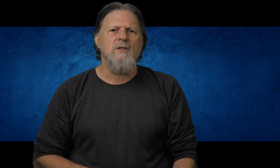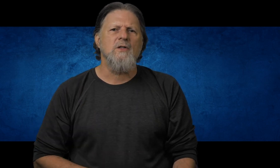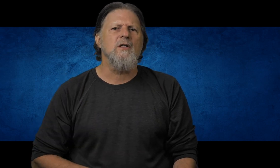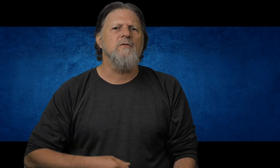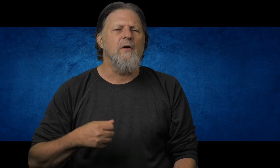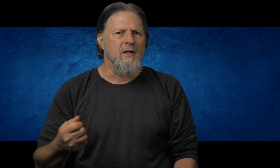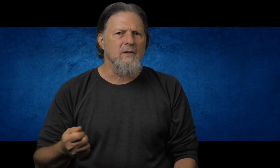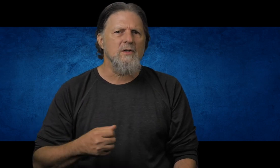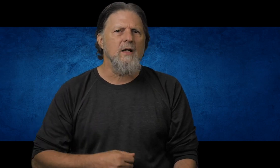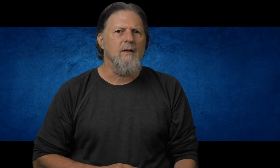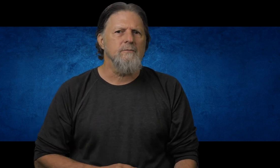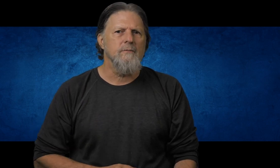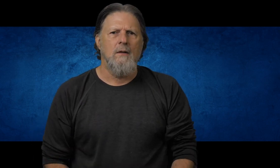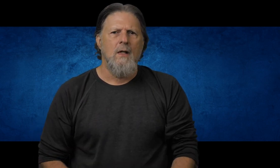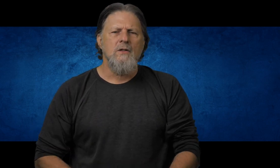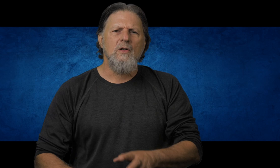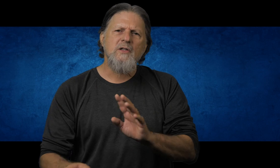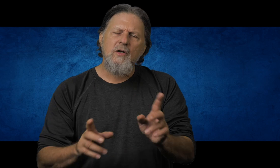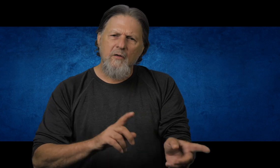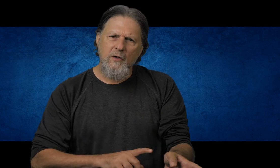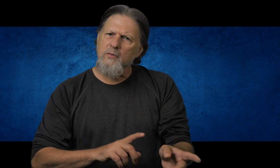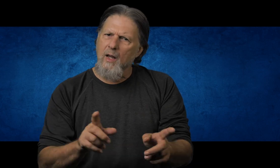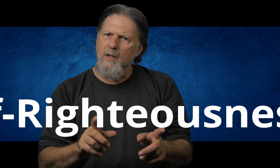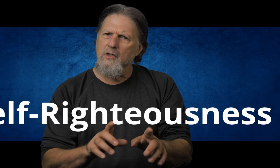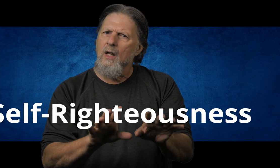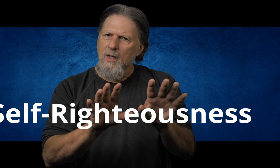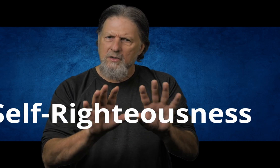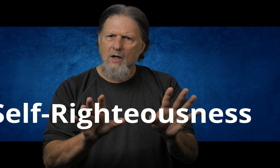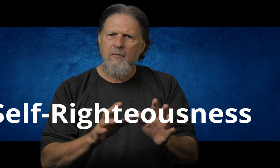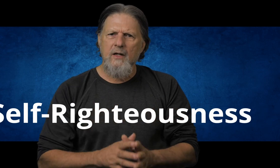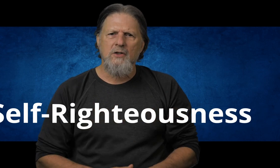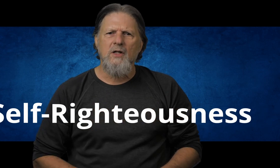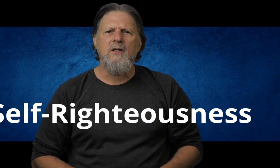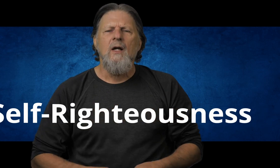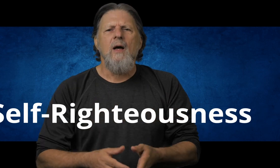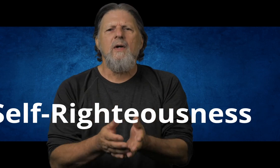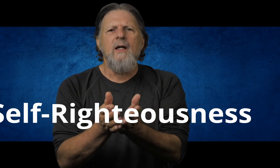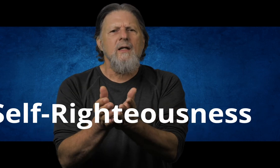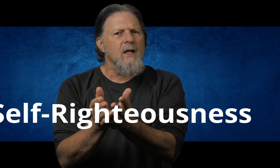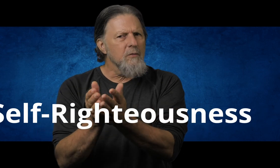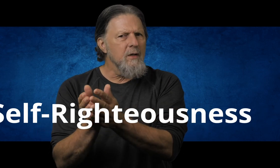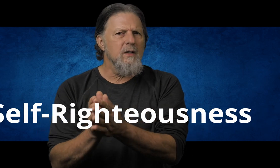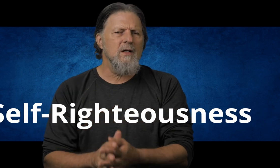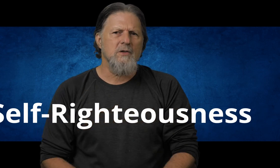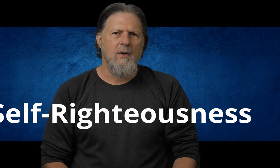righteousness for another study. So let's look at the first one I mentioned, self-righteousness, and we need to get rid of this right